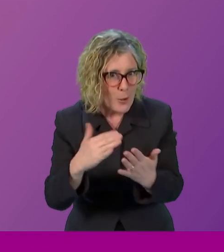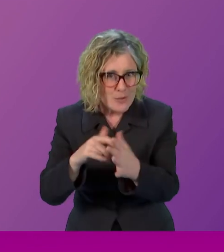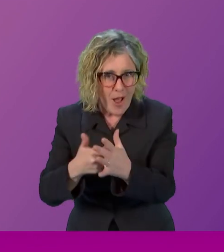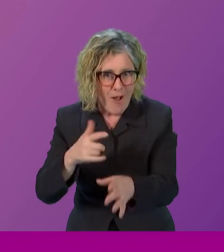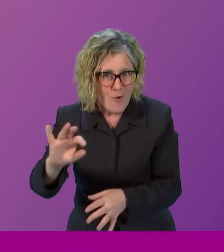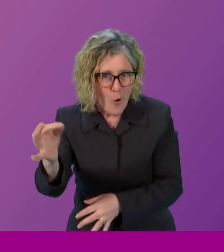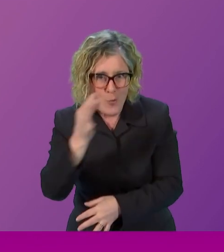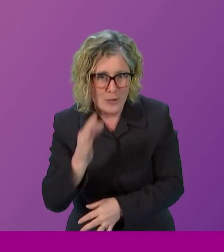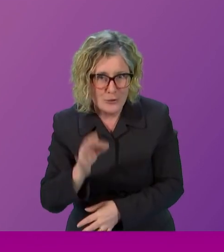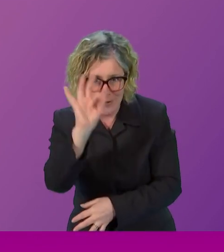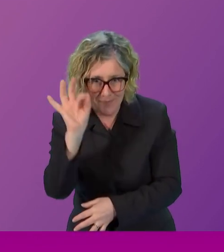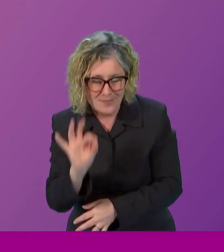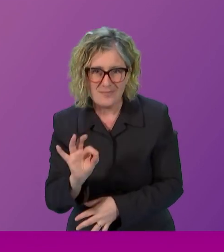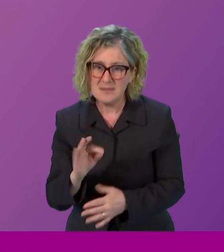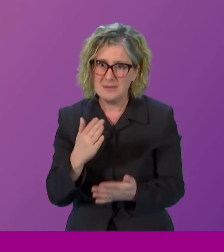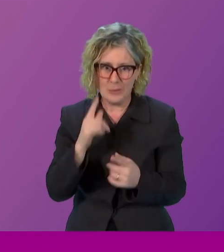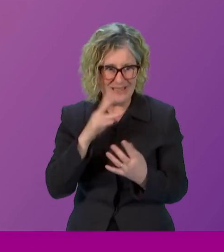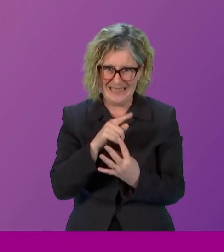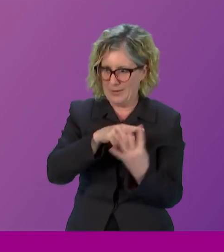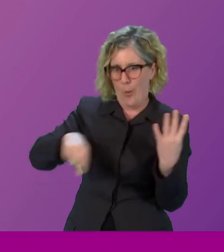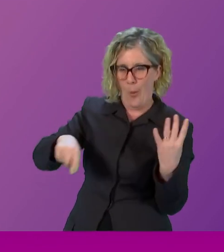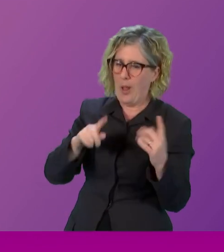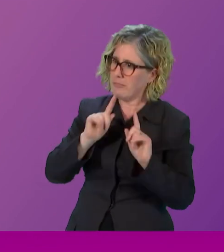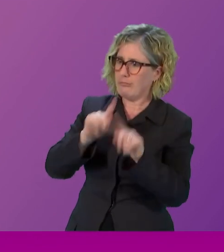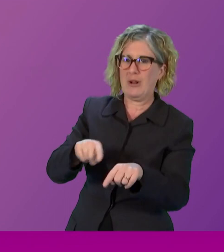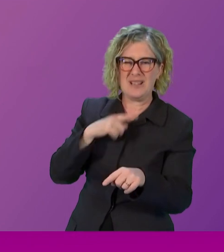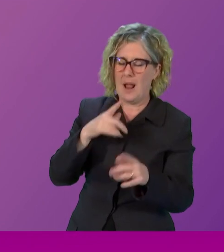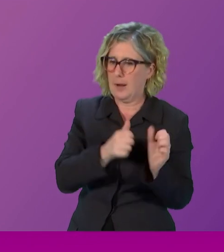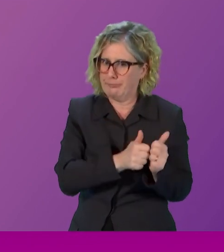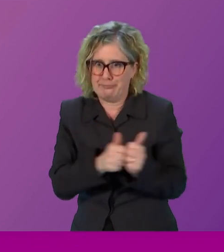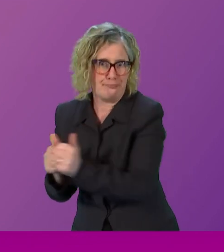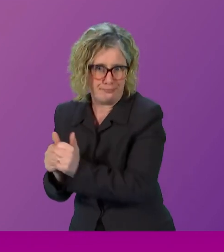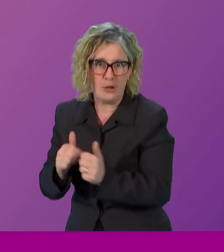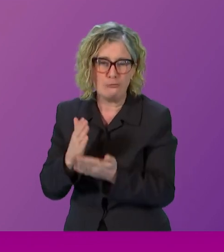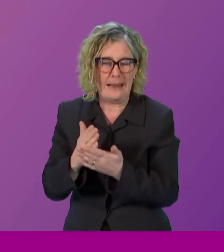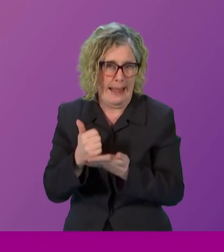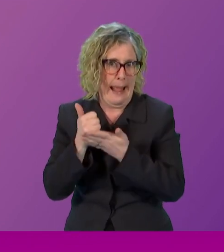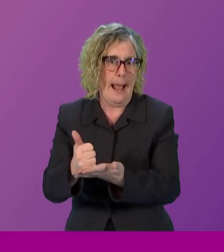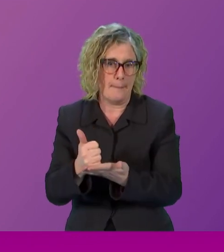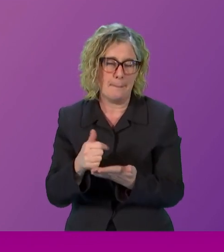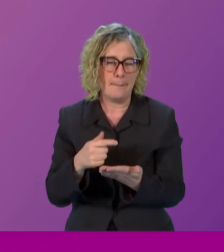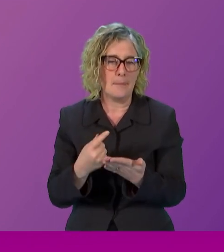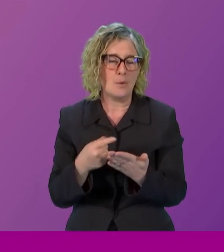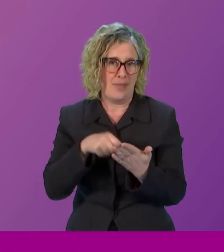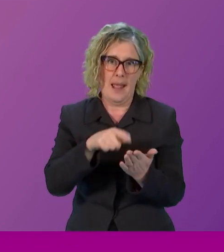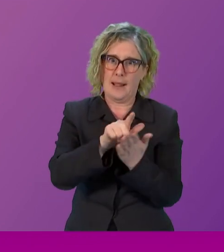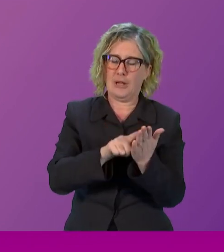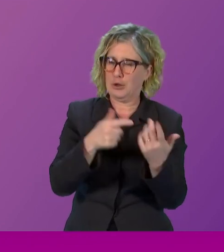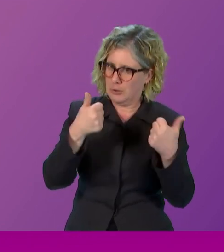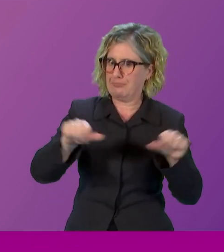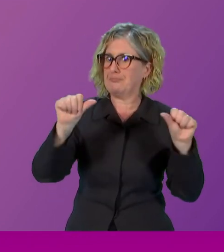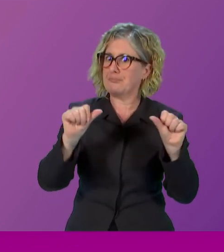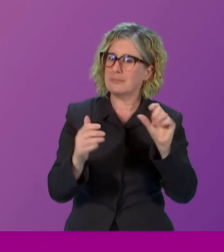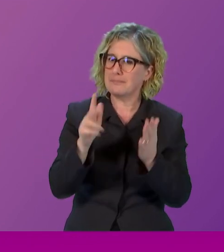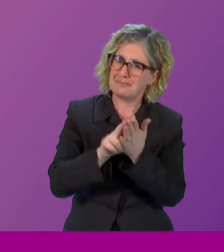I think colleagues have demonstrated the collegiate approach that has helped pass this legislation. I'm now going to take a question